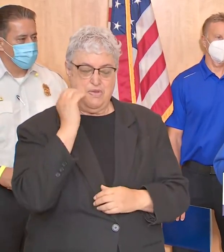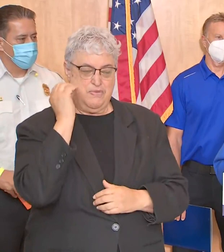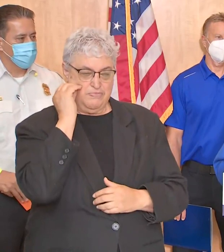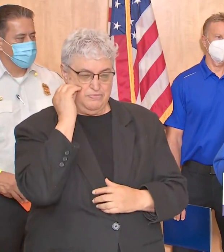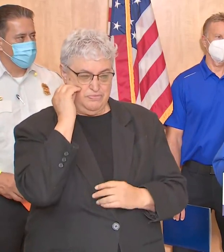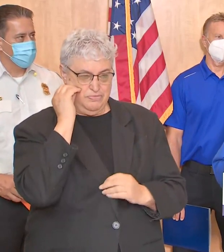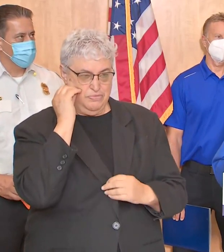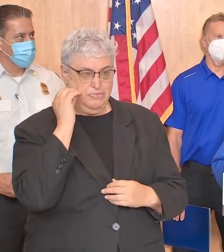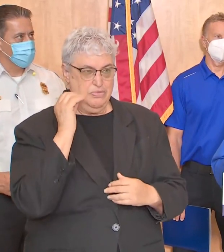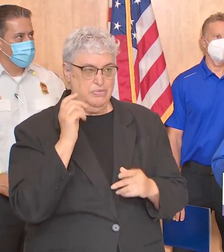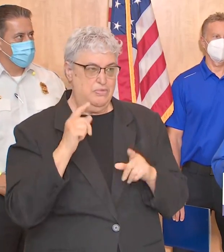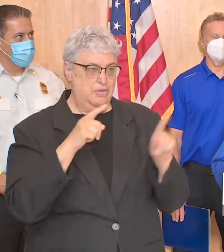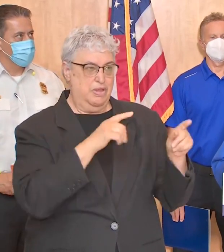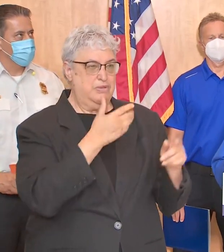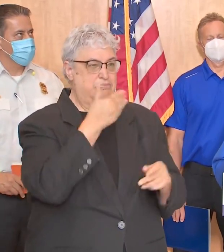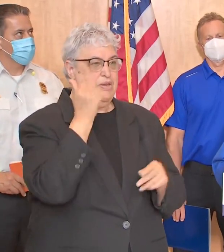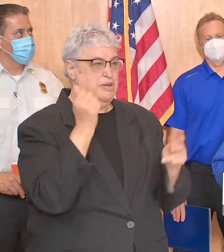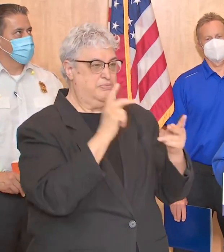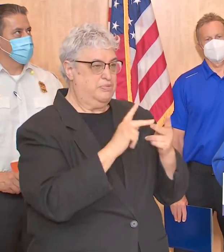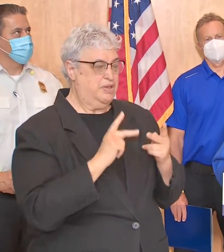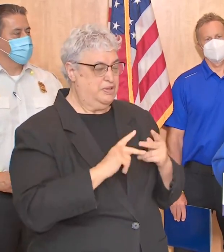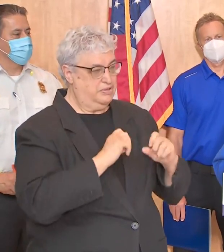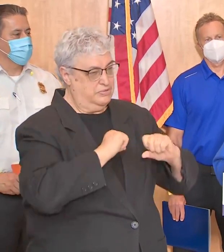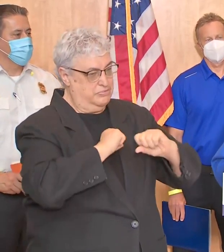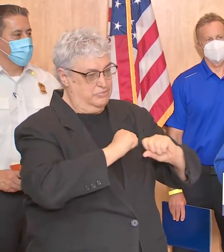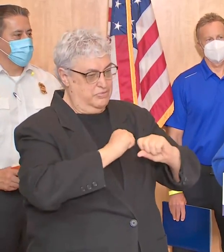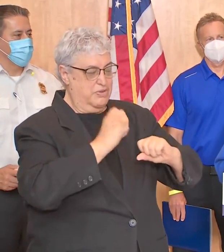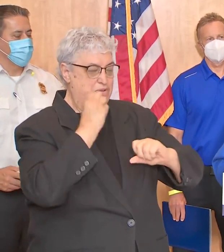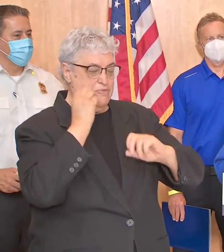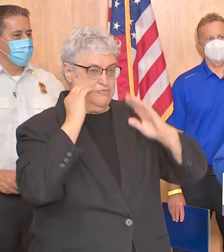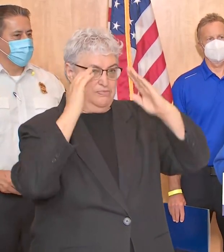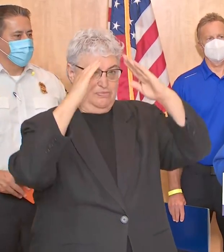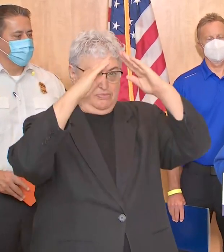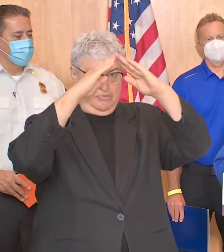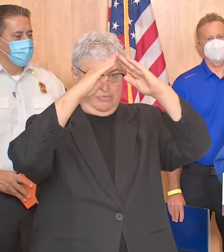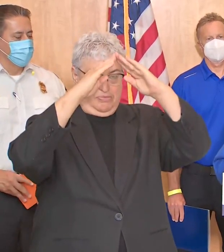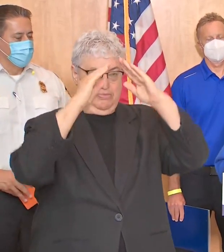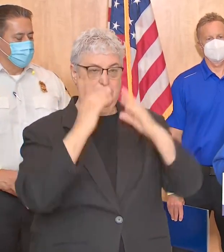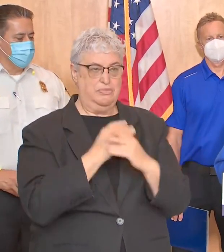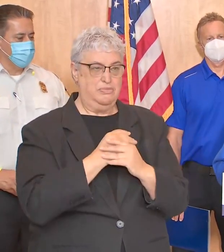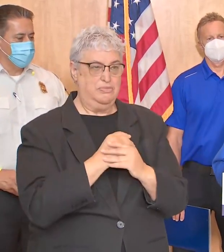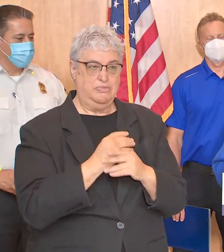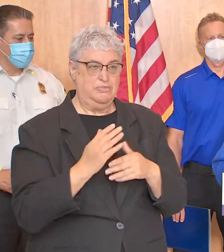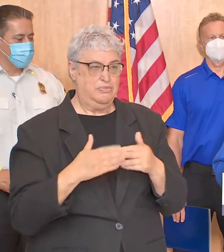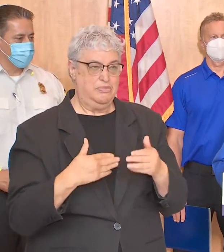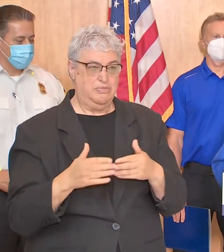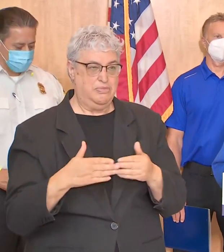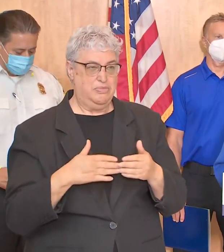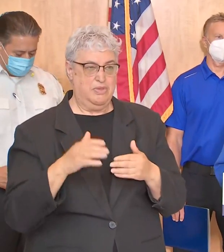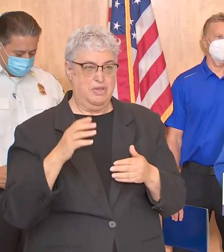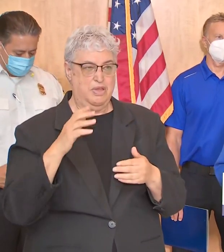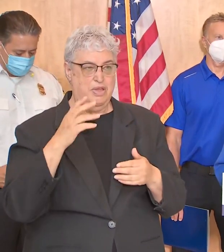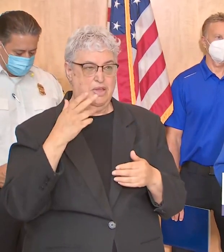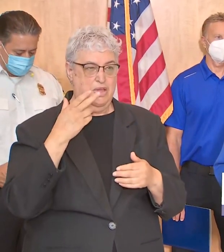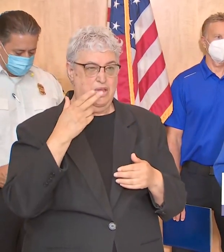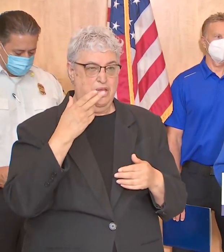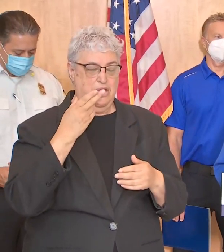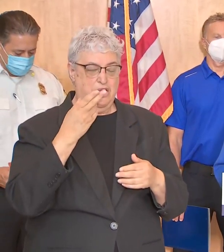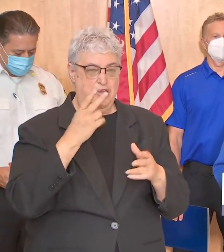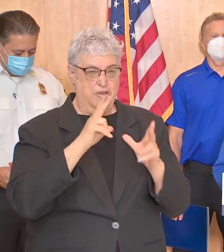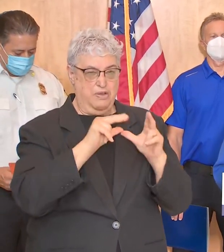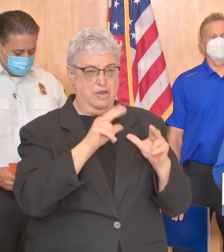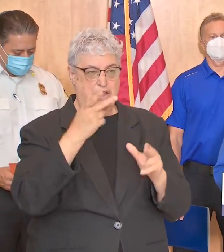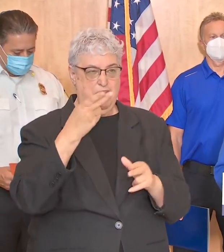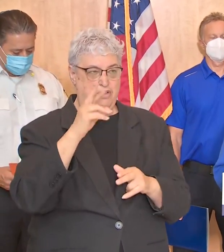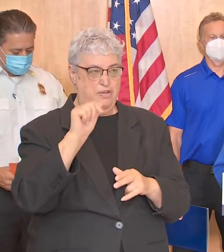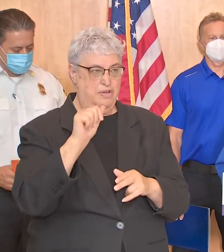streets and to put them in a better position in shelters that will continue regardless of the status of hurricane Laura that will continue